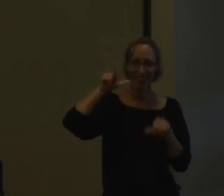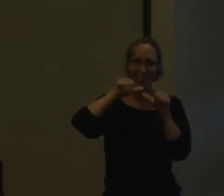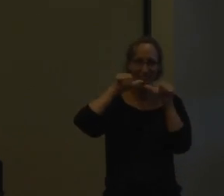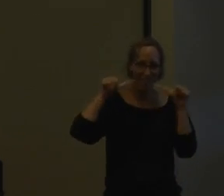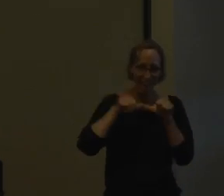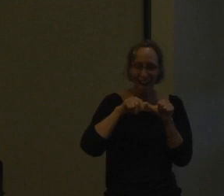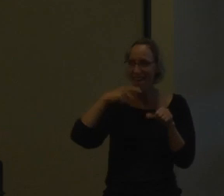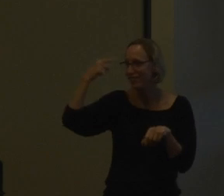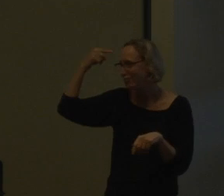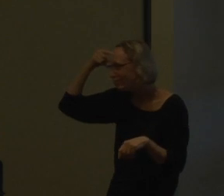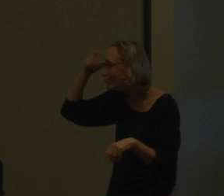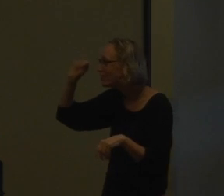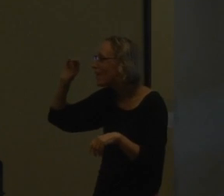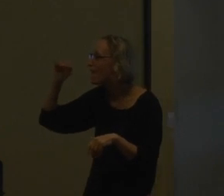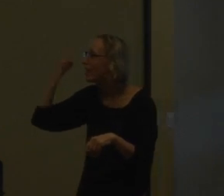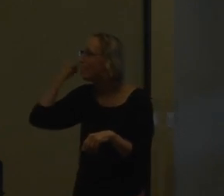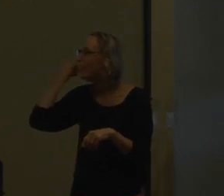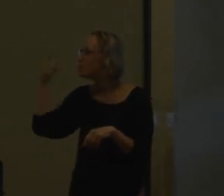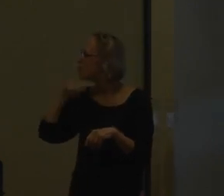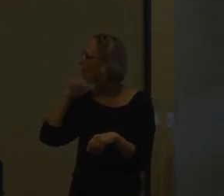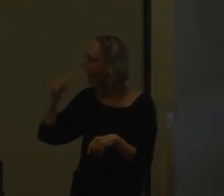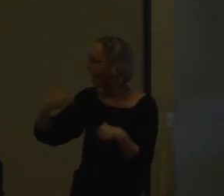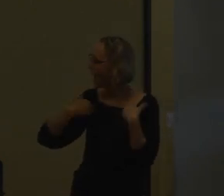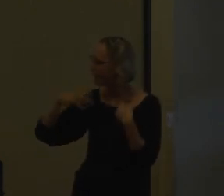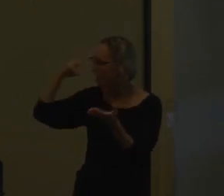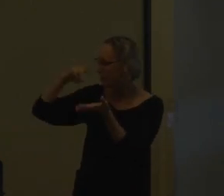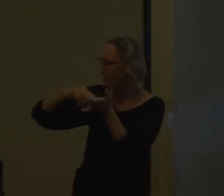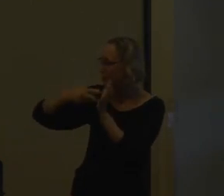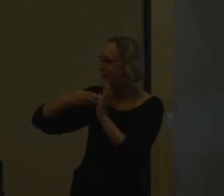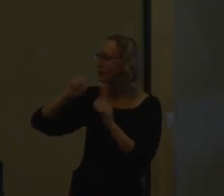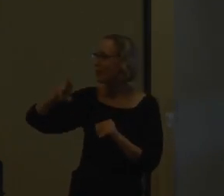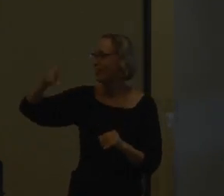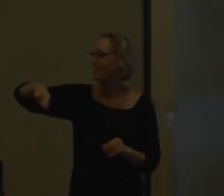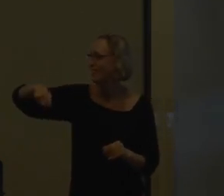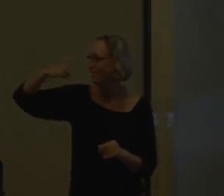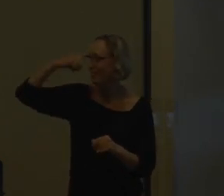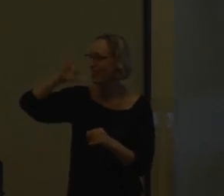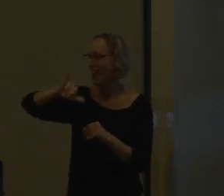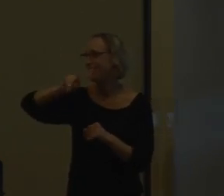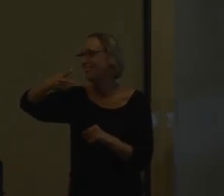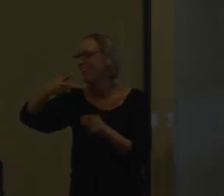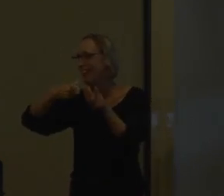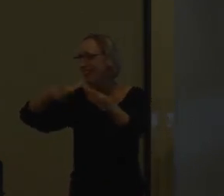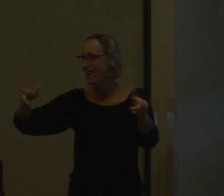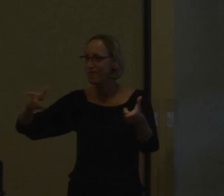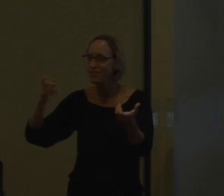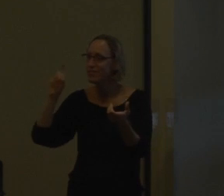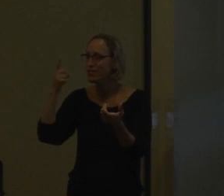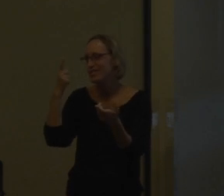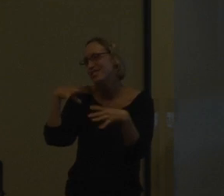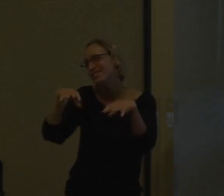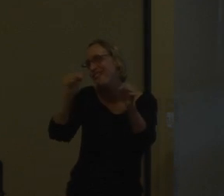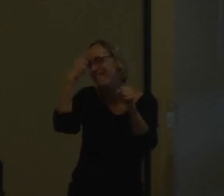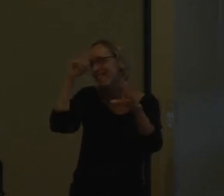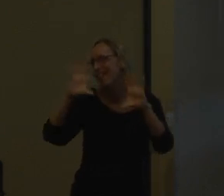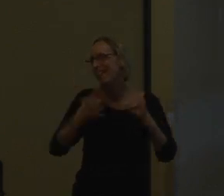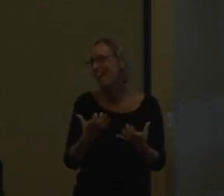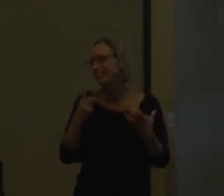memory in the temporal area. And so, there's, if you don't have a purpose for that